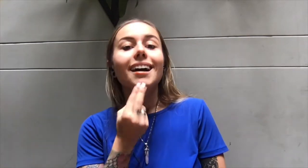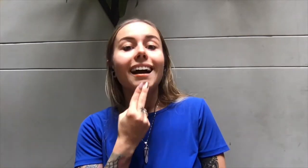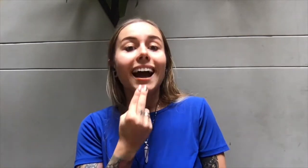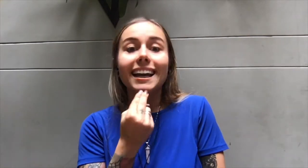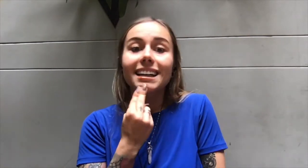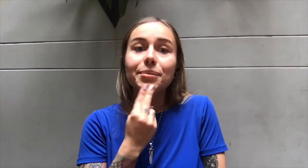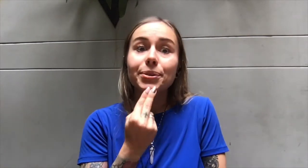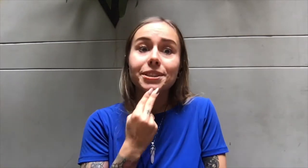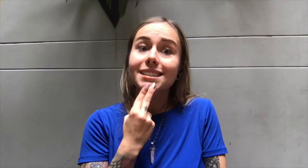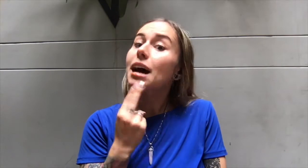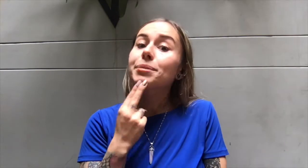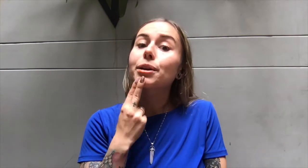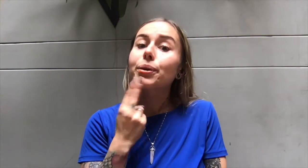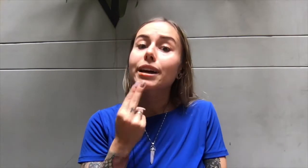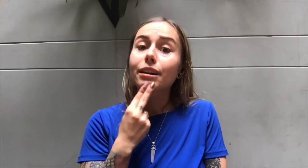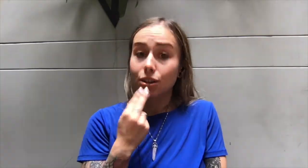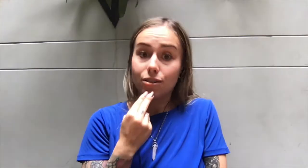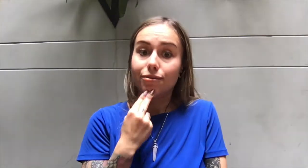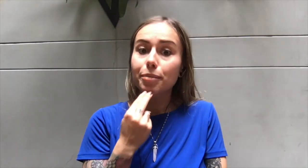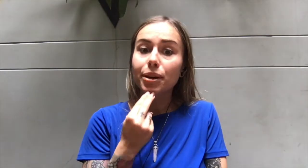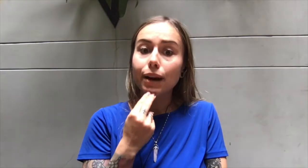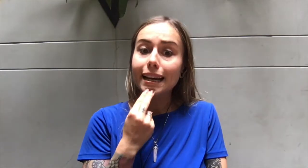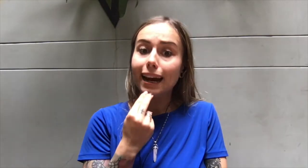And I'm going to tap that away from me right now.